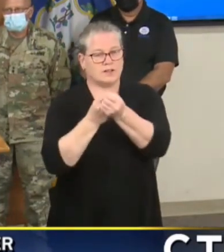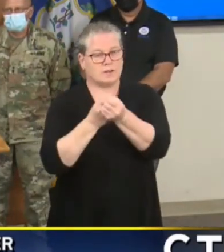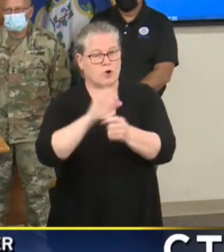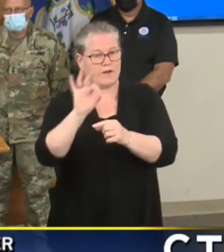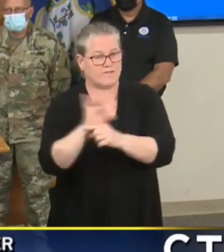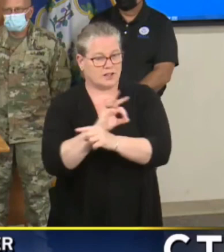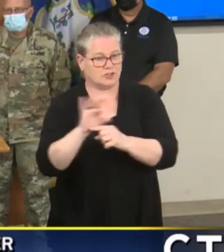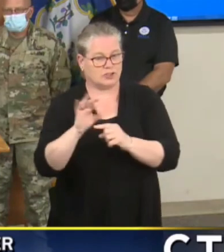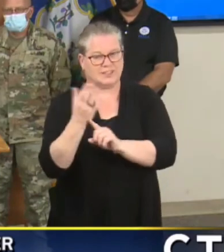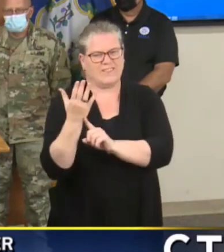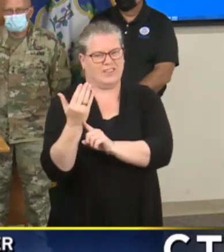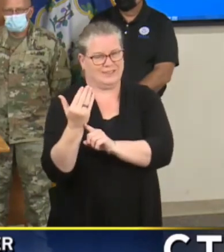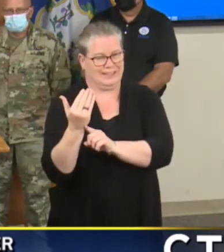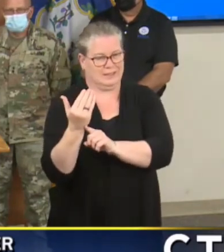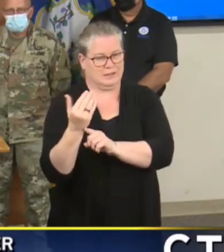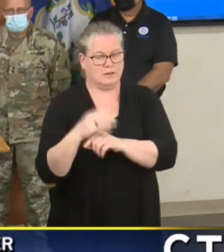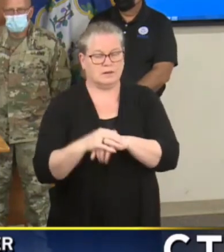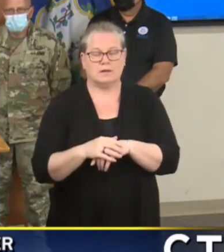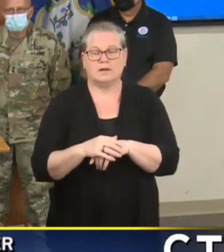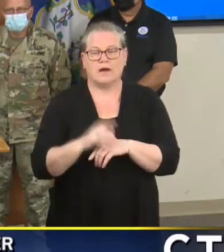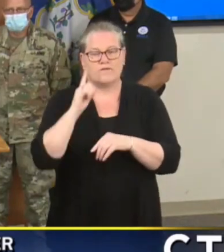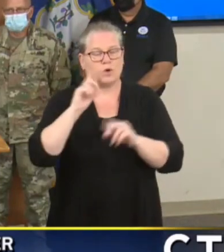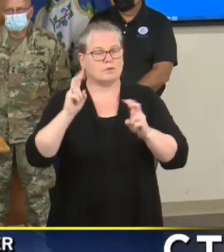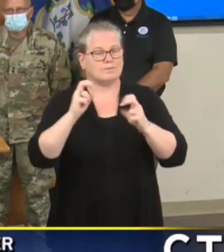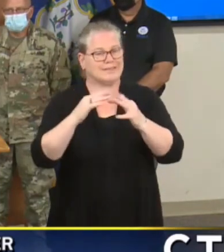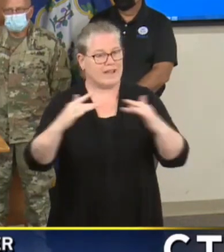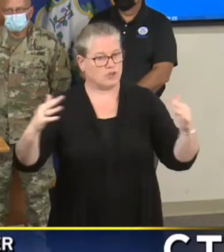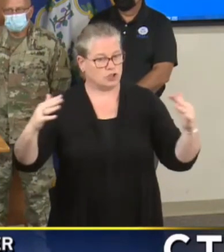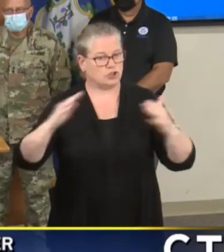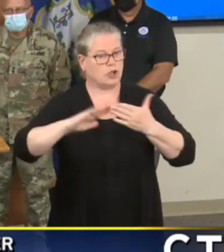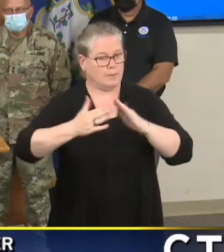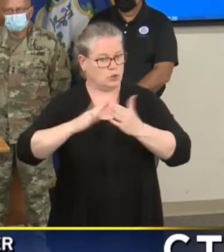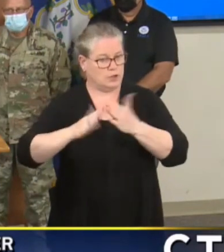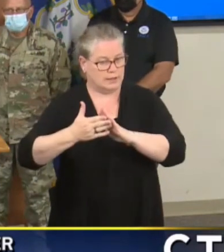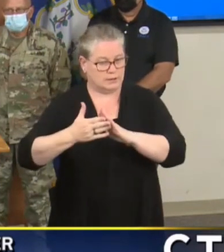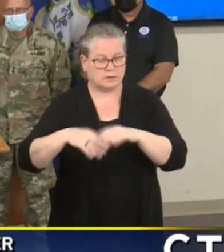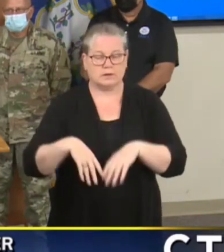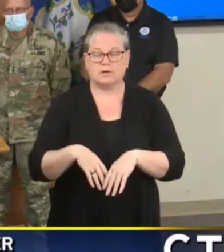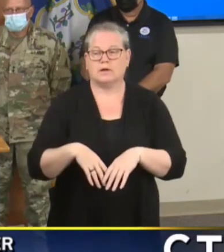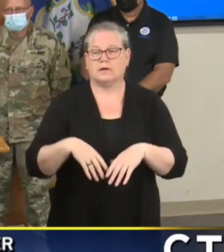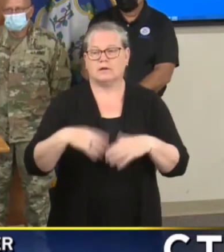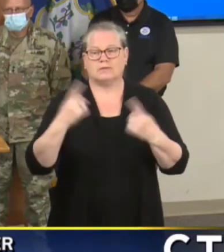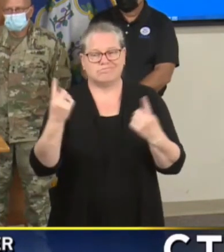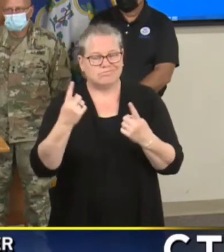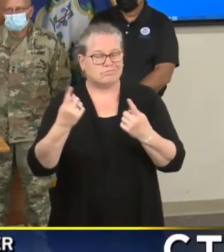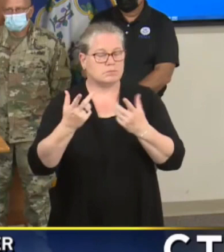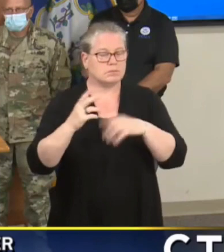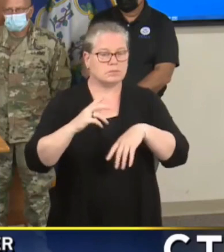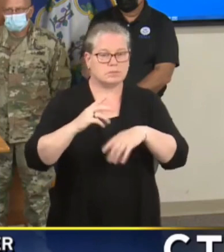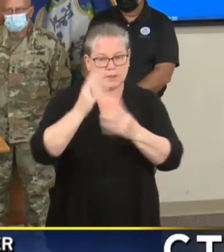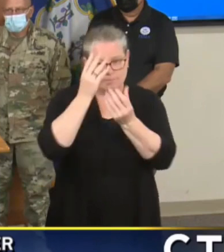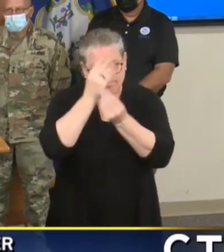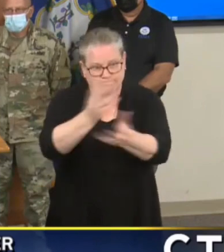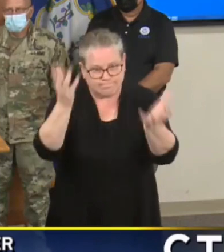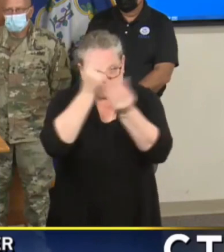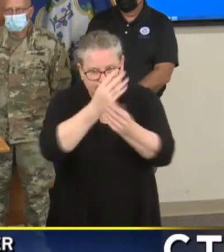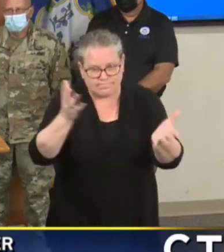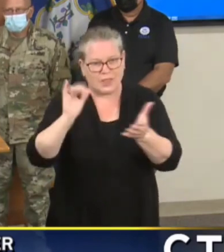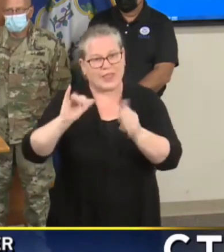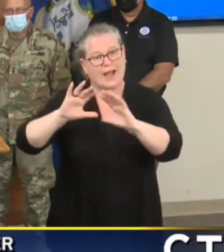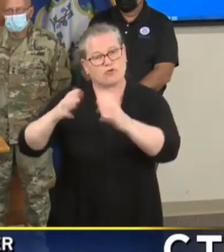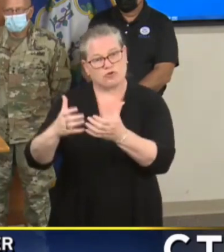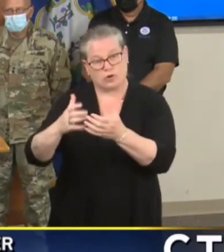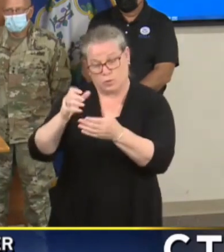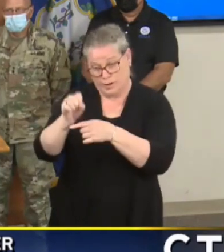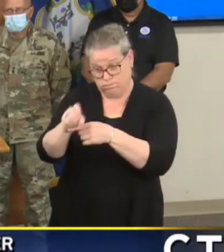ESF 15 diverse communities group and when we have a press release go out or something else go out, we send it to that group